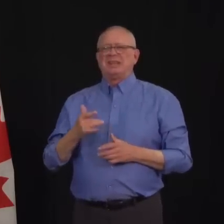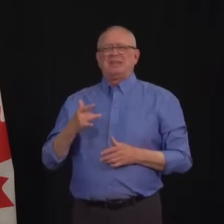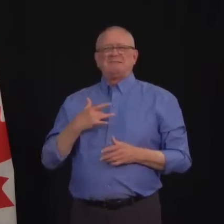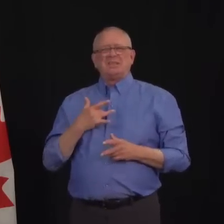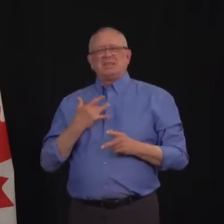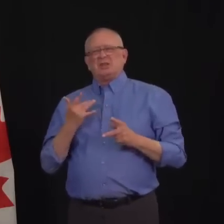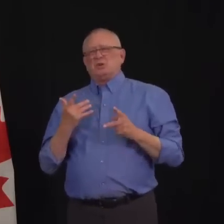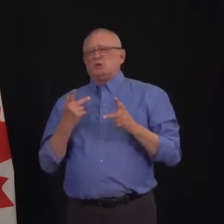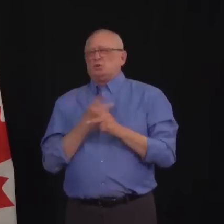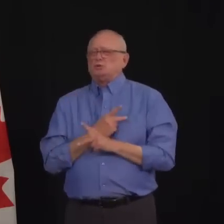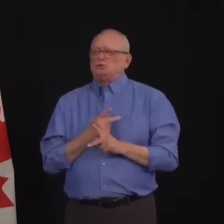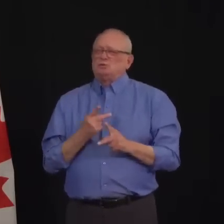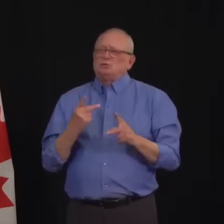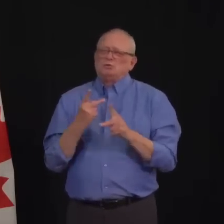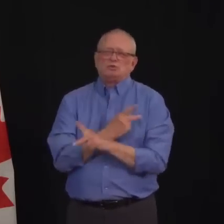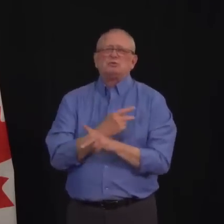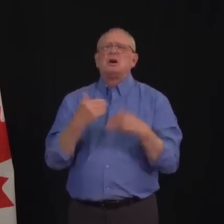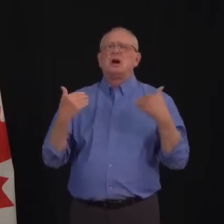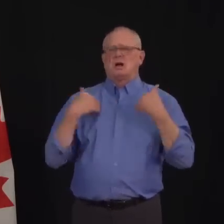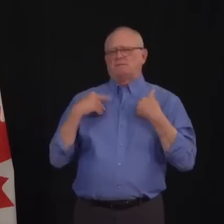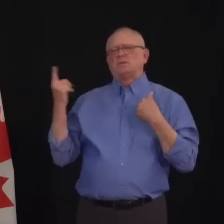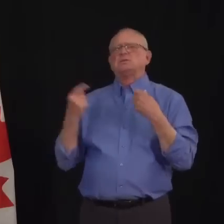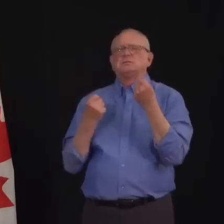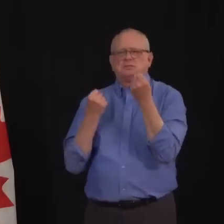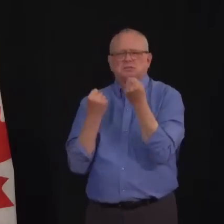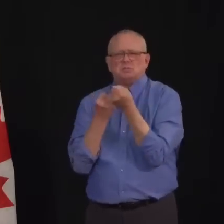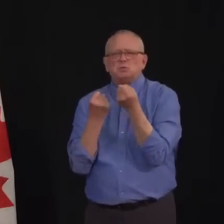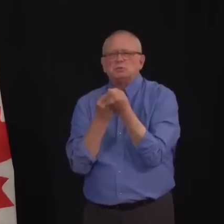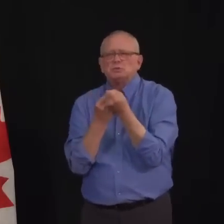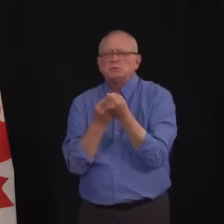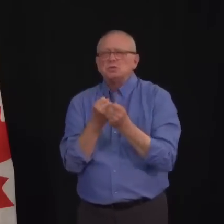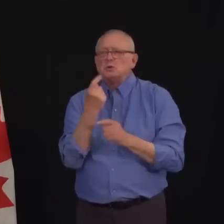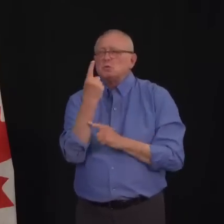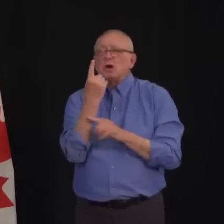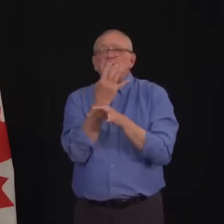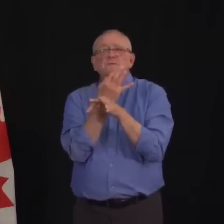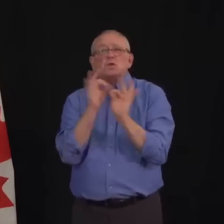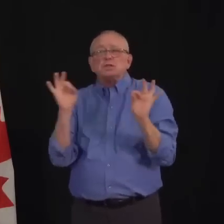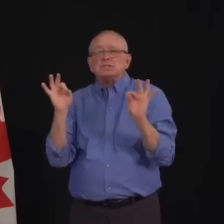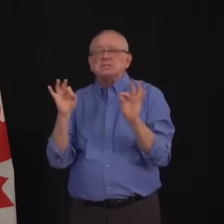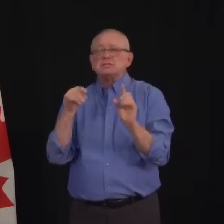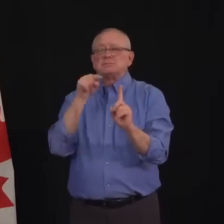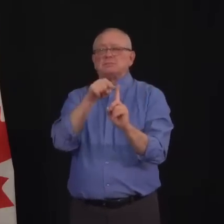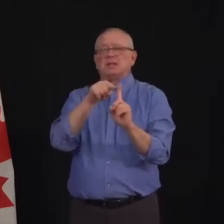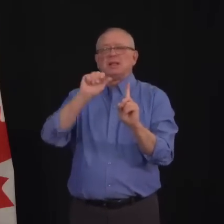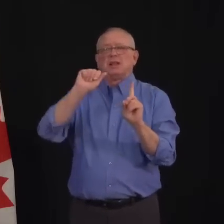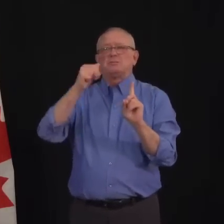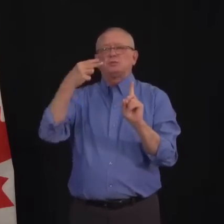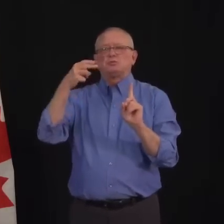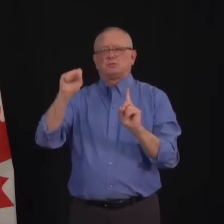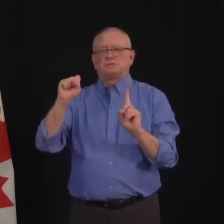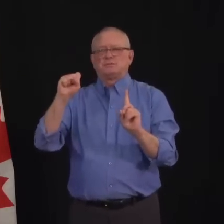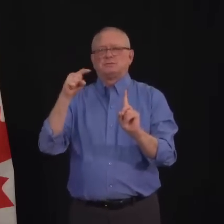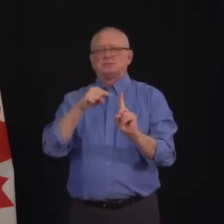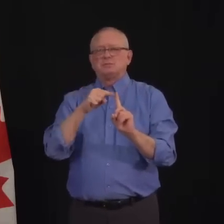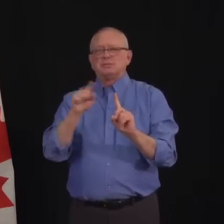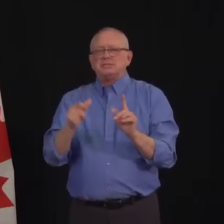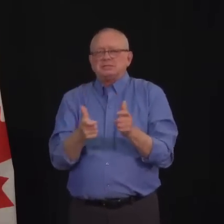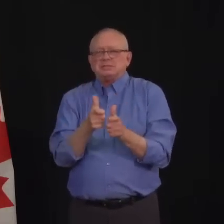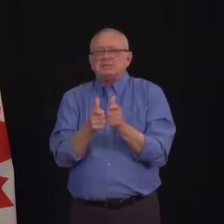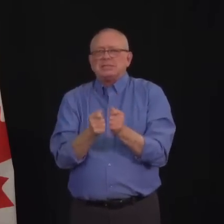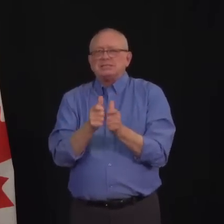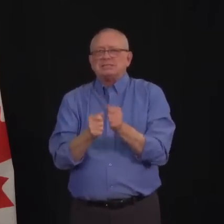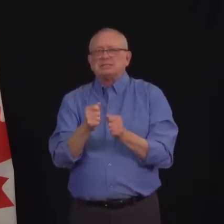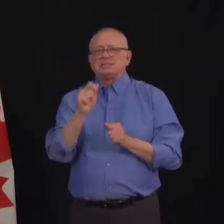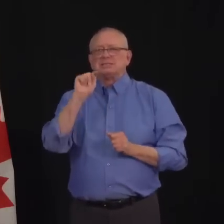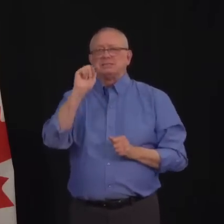free, simple way to get support is the Alberta Health Services tool, Text for Hope. These messages offer advice,